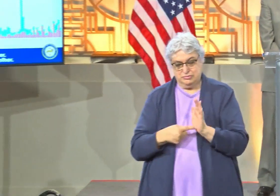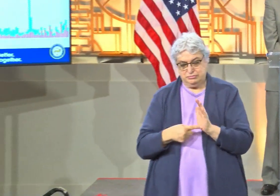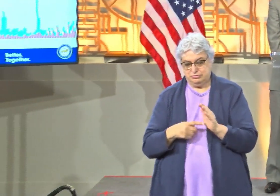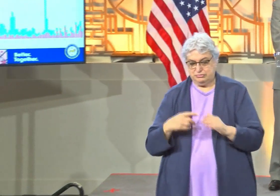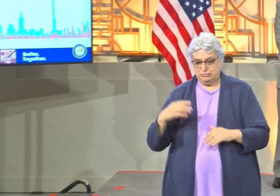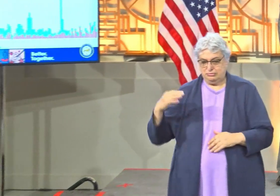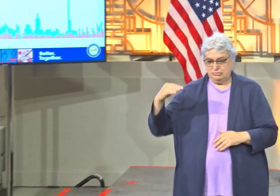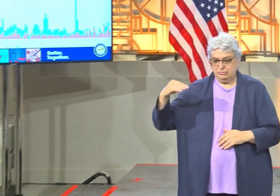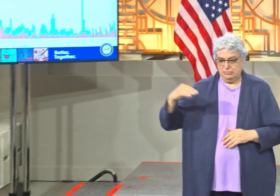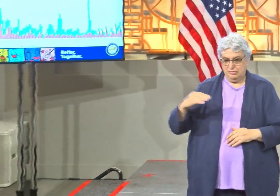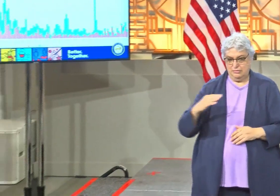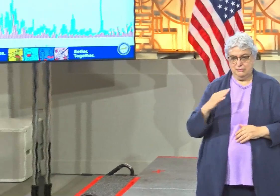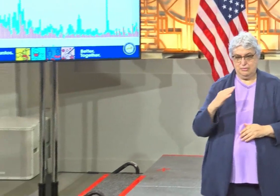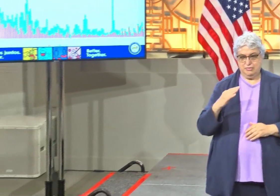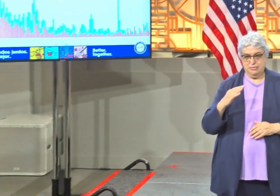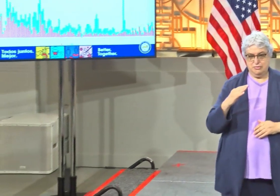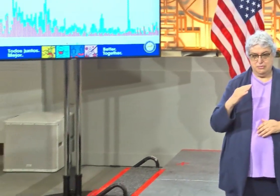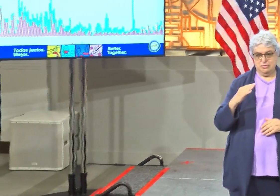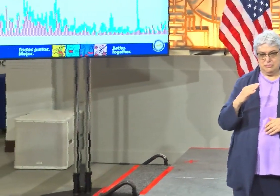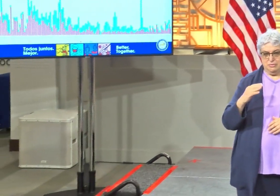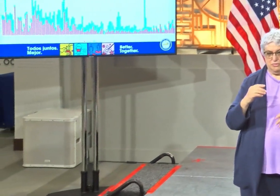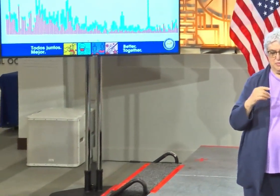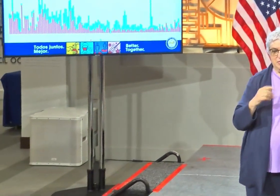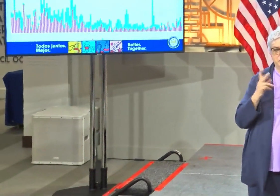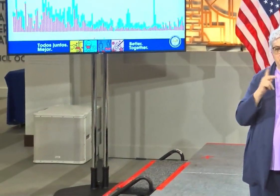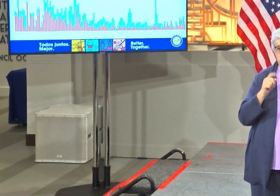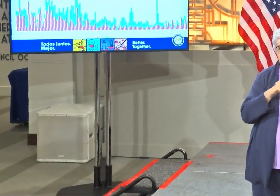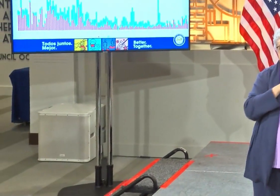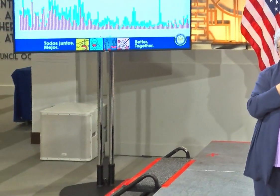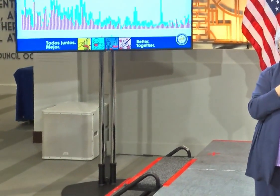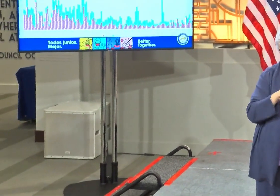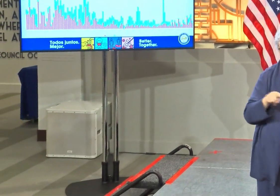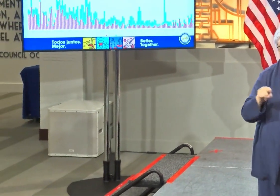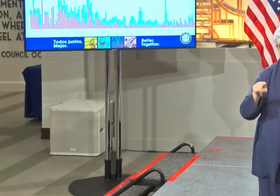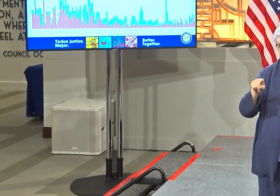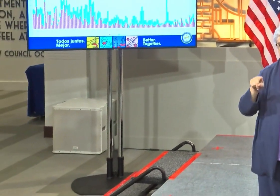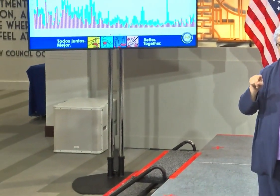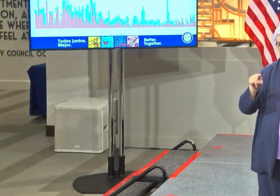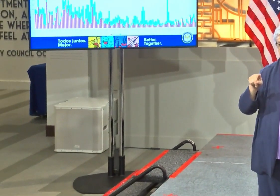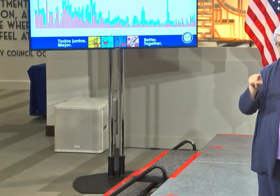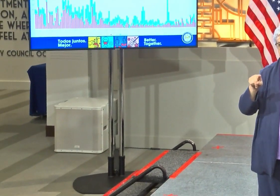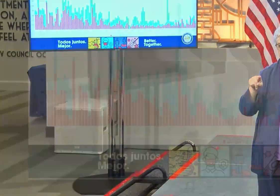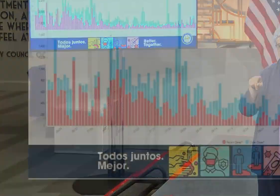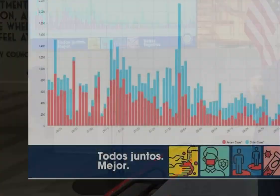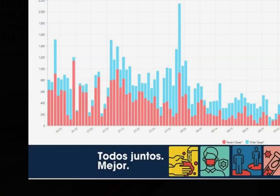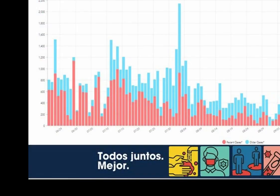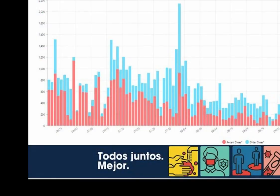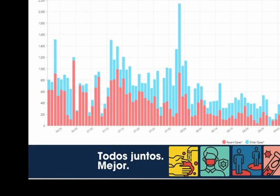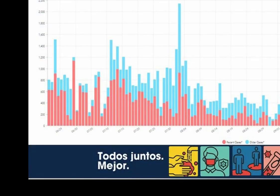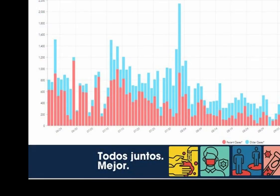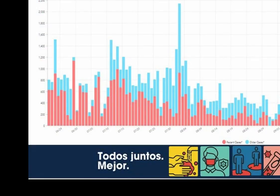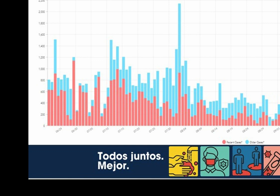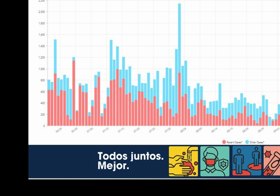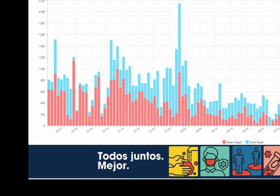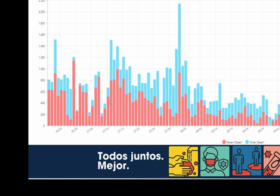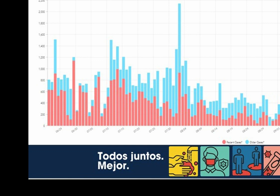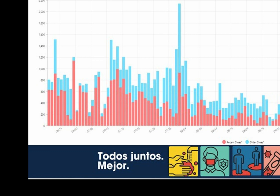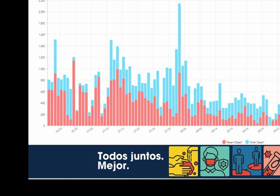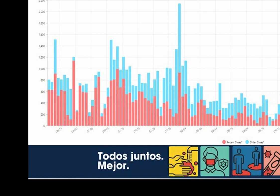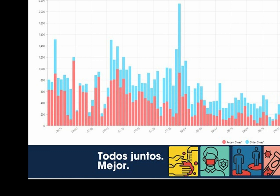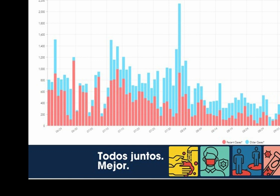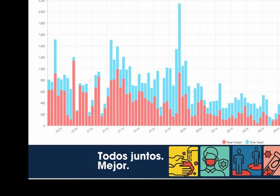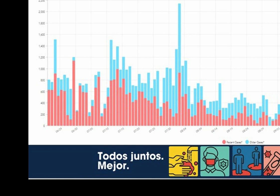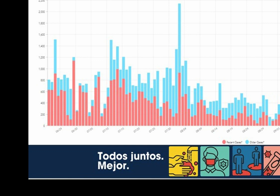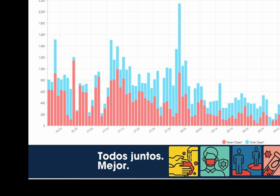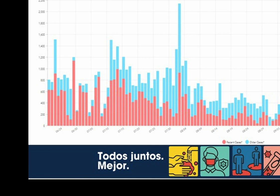the wrong direction that could sicken more Houstonians and strain our hospital system. We have the power